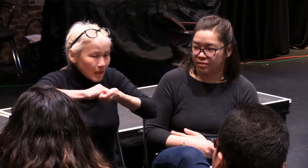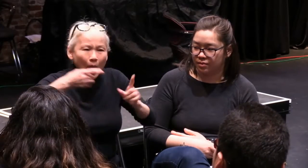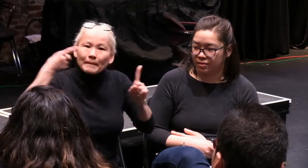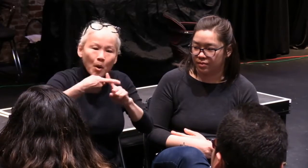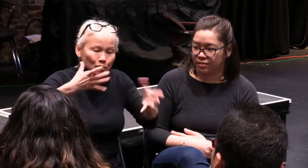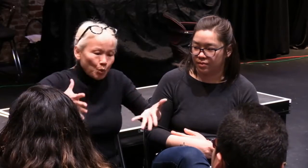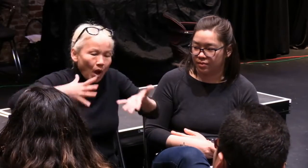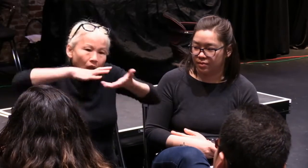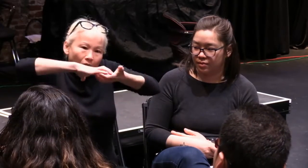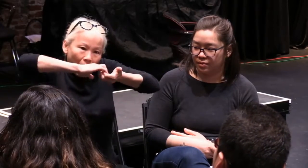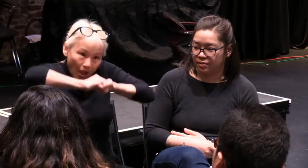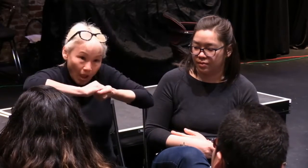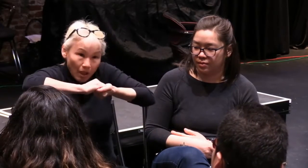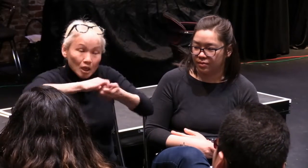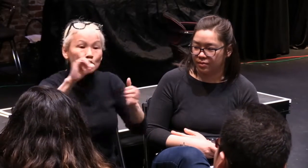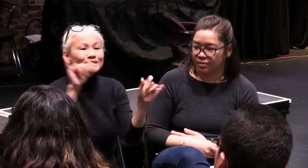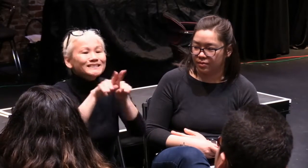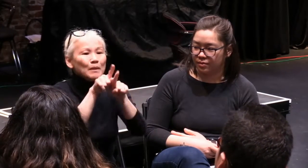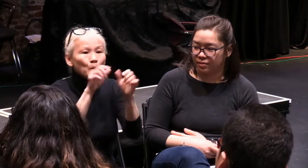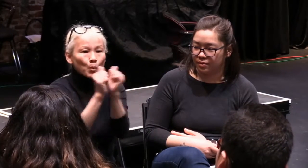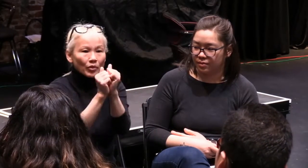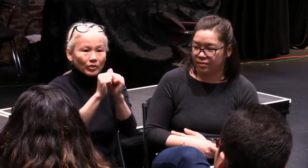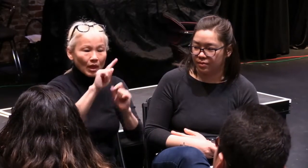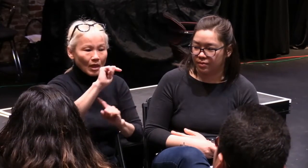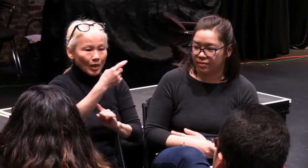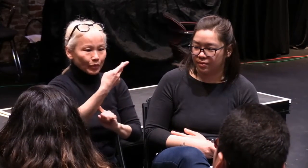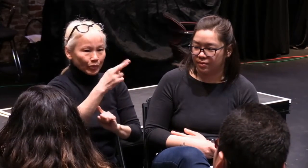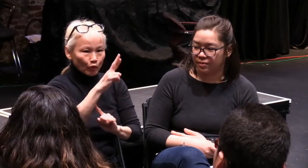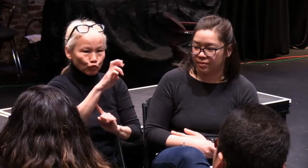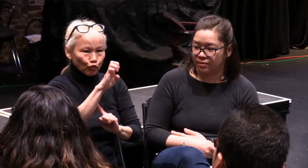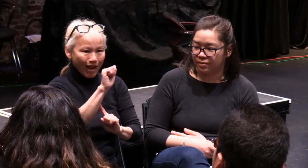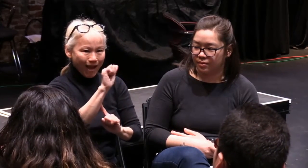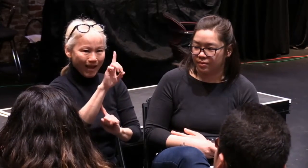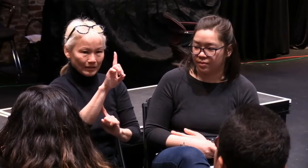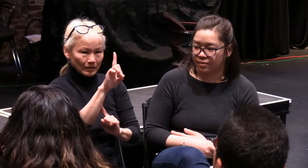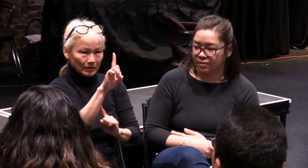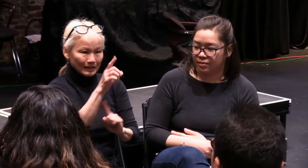Well, can we actually collaborate as opposed to avoiding certain labels?